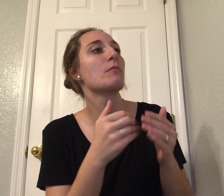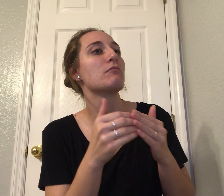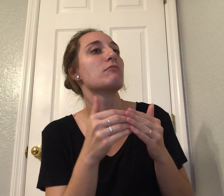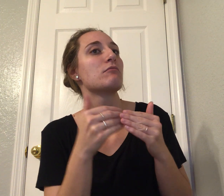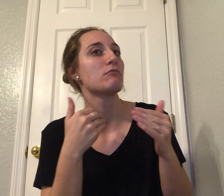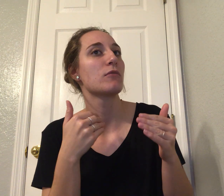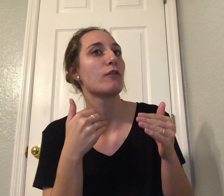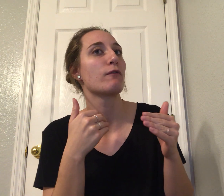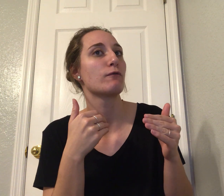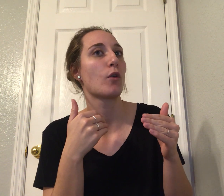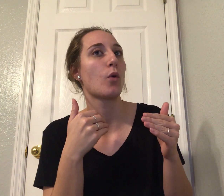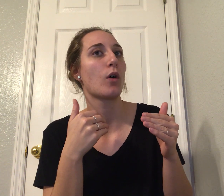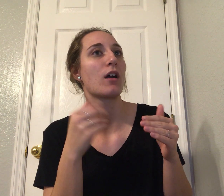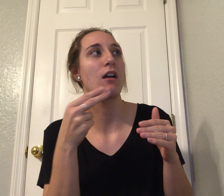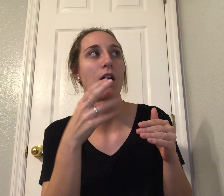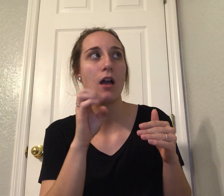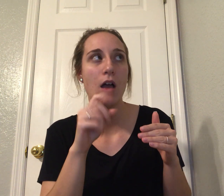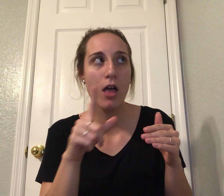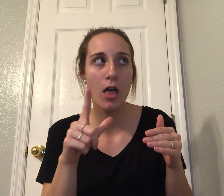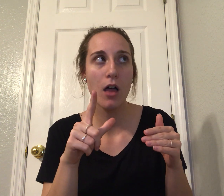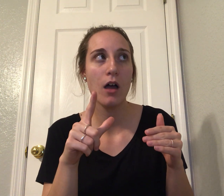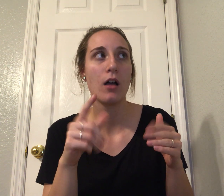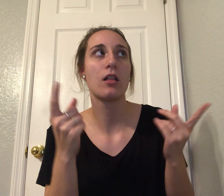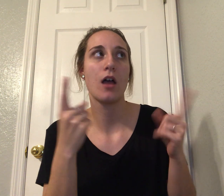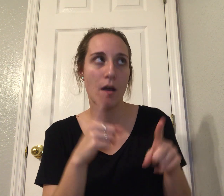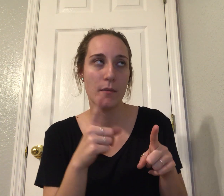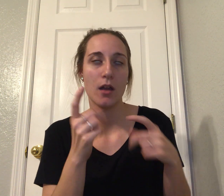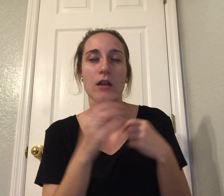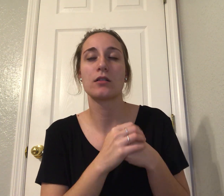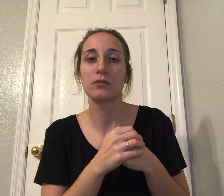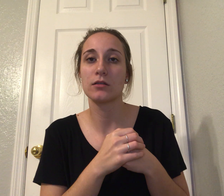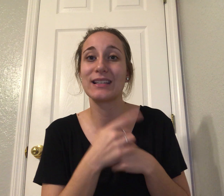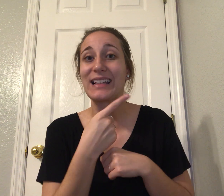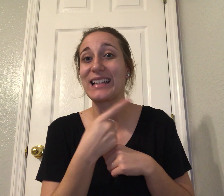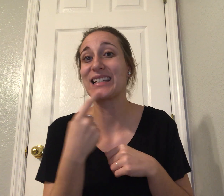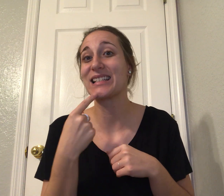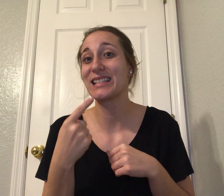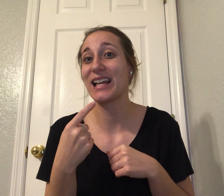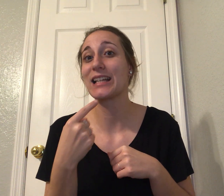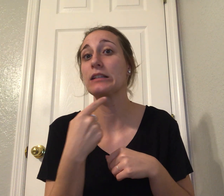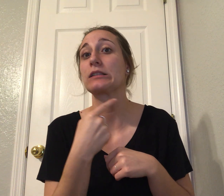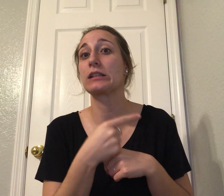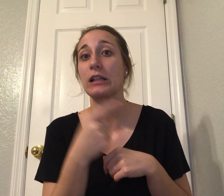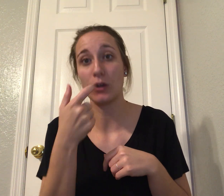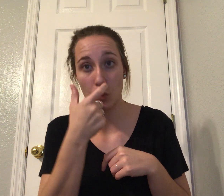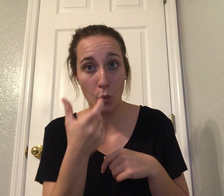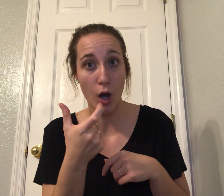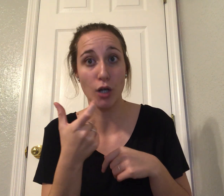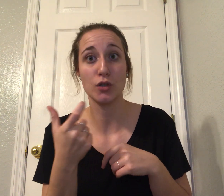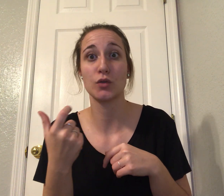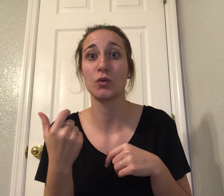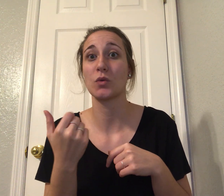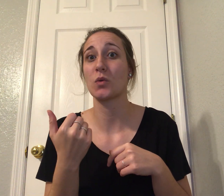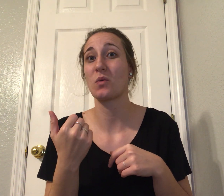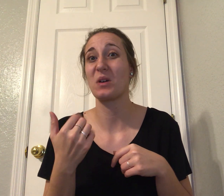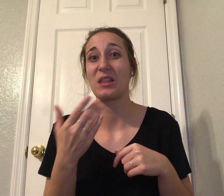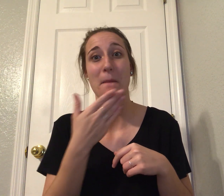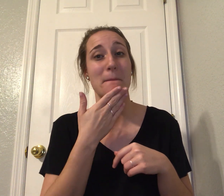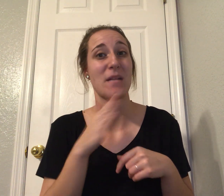loose. Balian says he's watched with a growing sense of dismay as he recognized more and more of those early warning signs in the